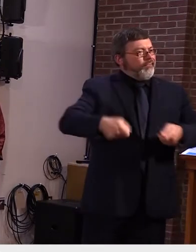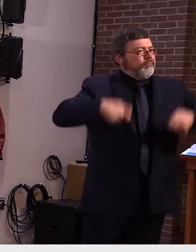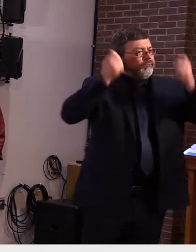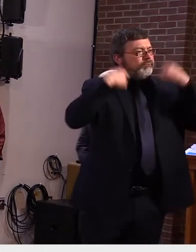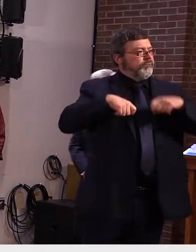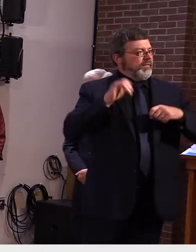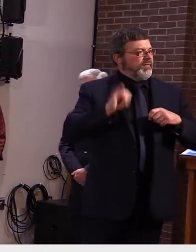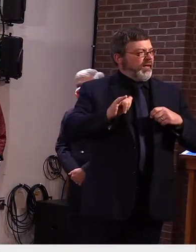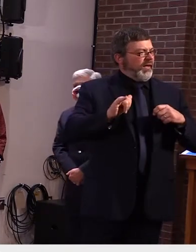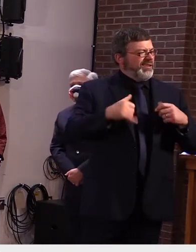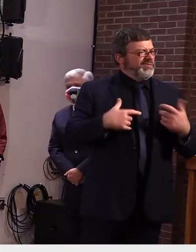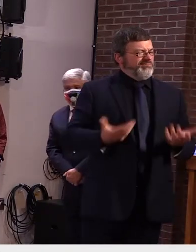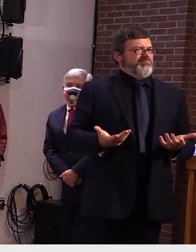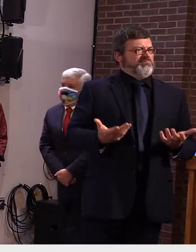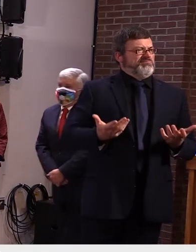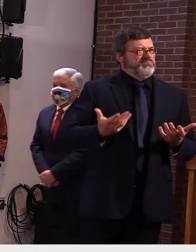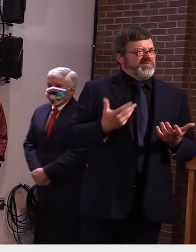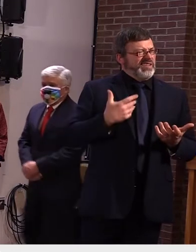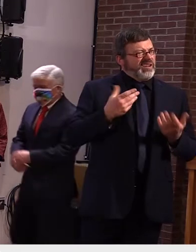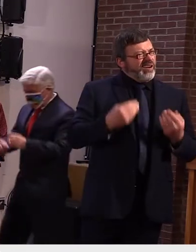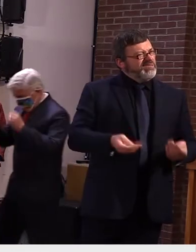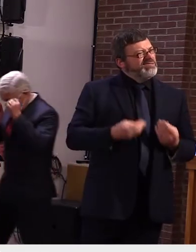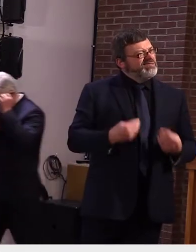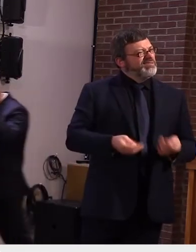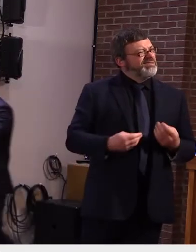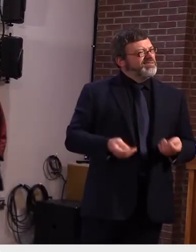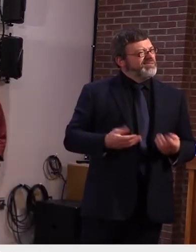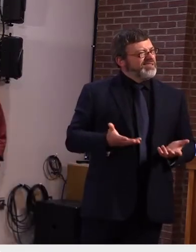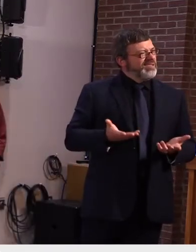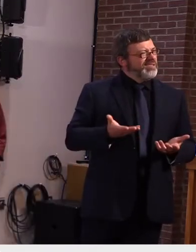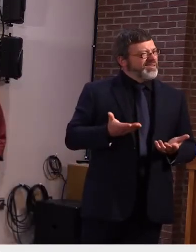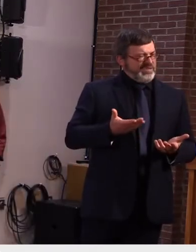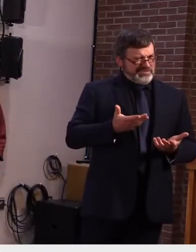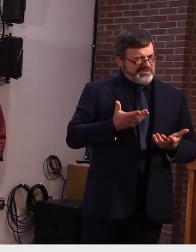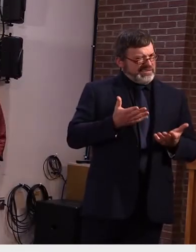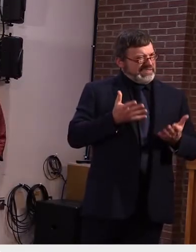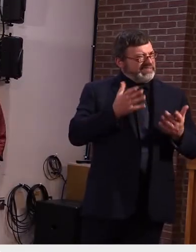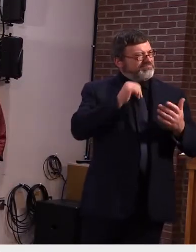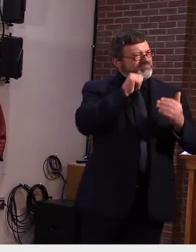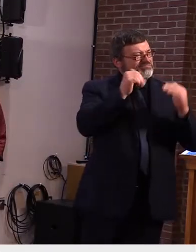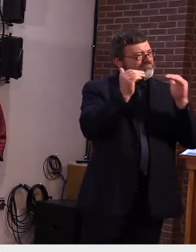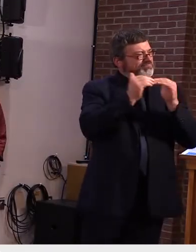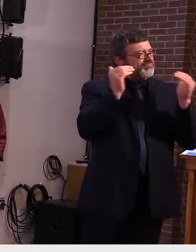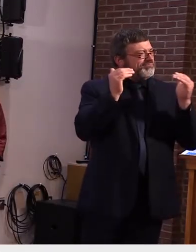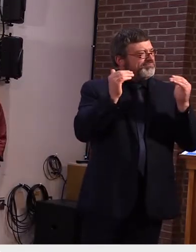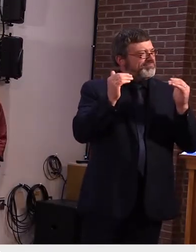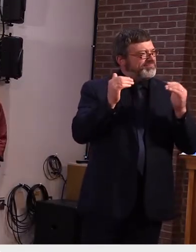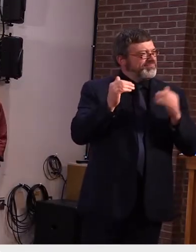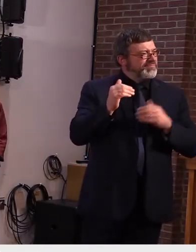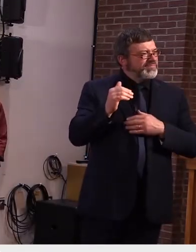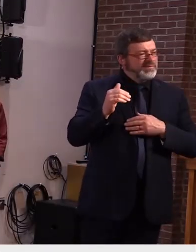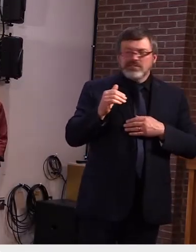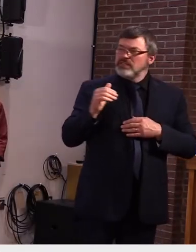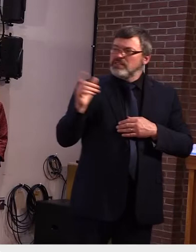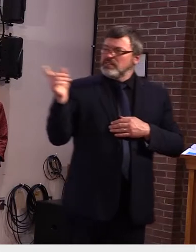can't imagine where that might lead us